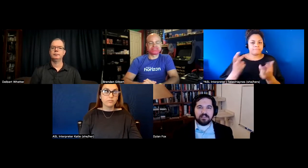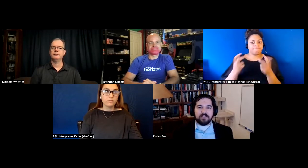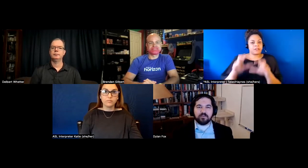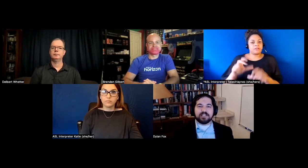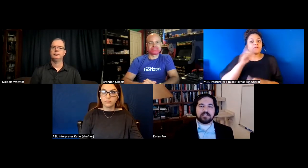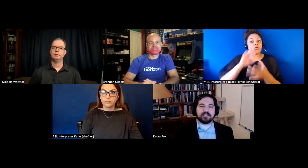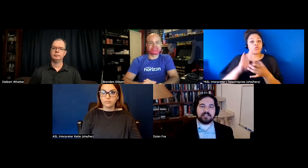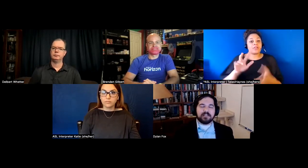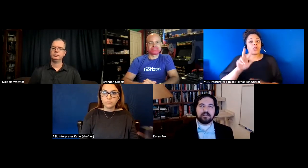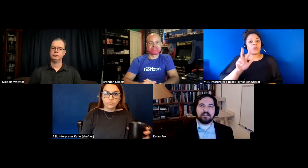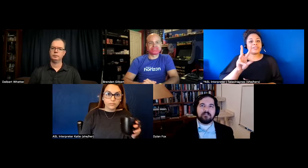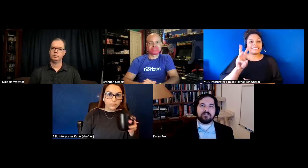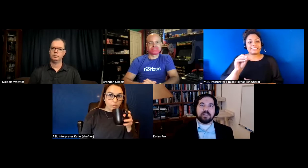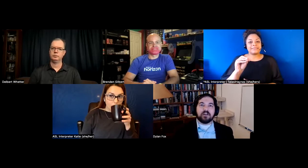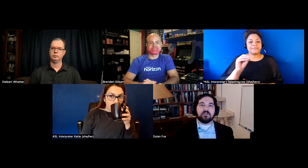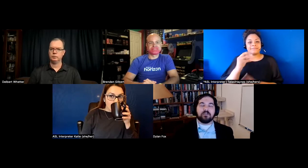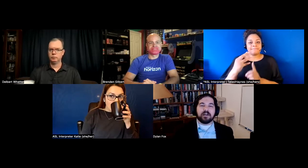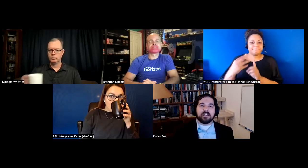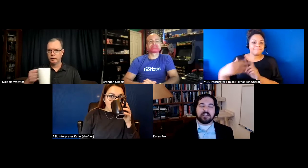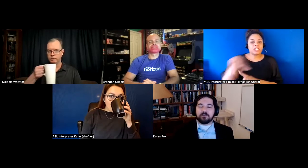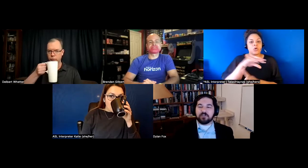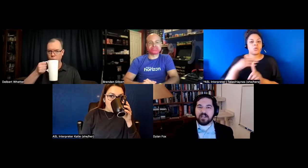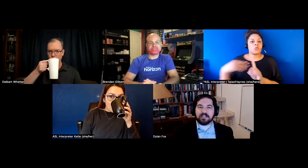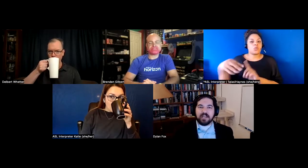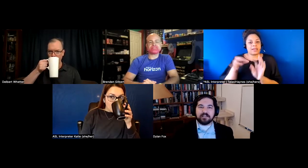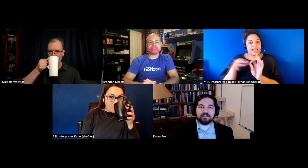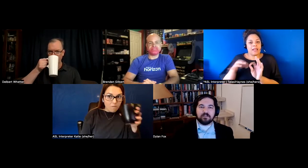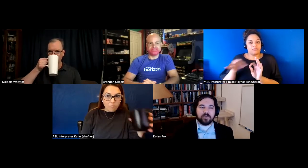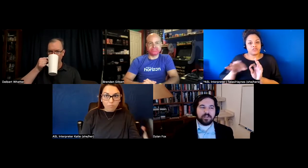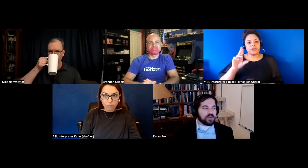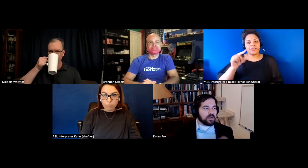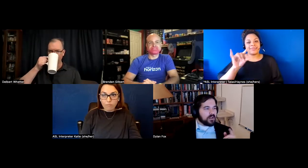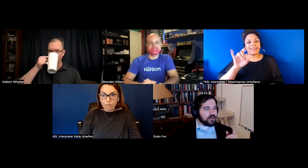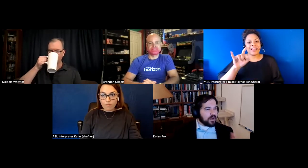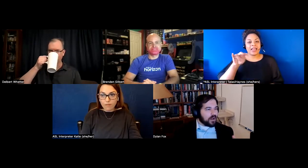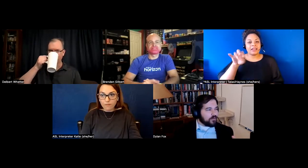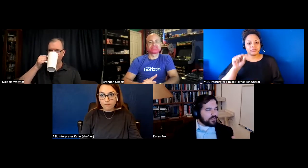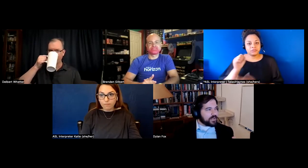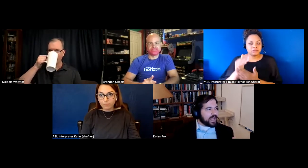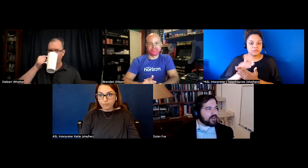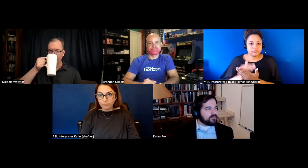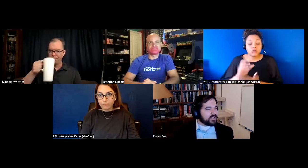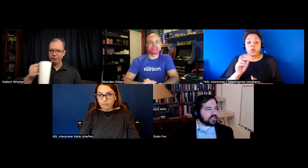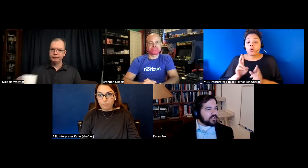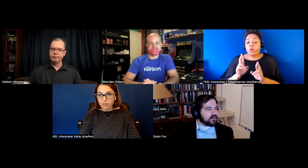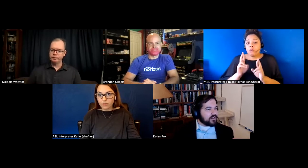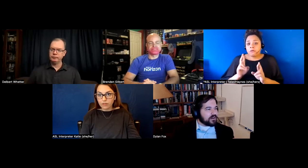360 video uh captioning guidelines which uh hopefully we have in our